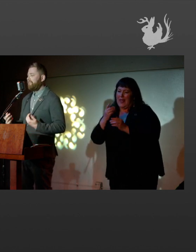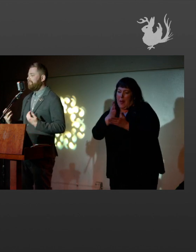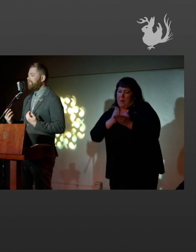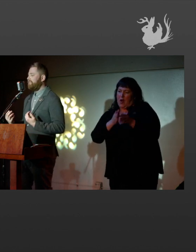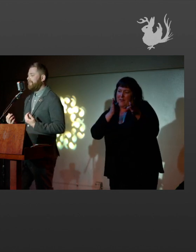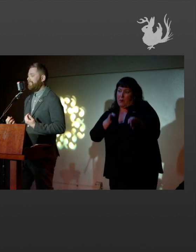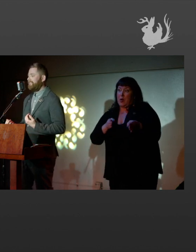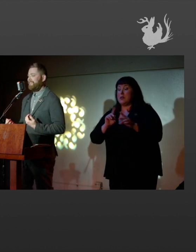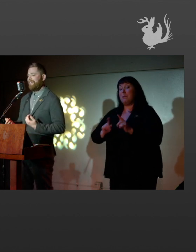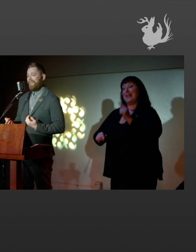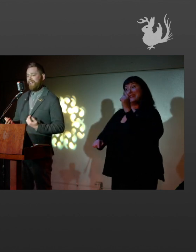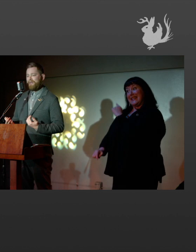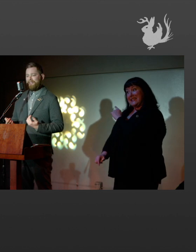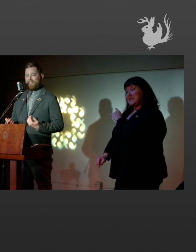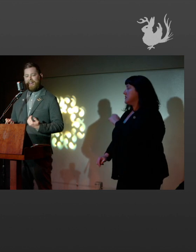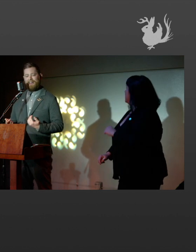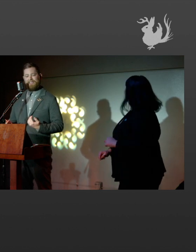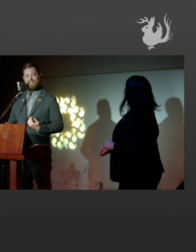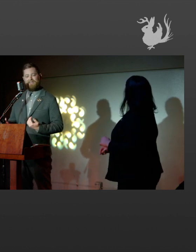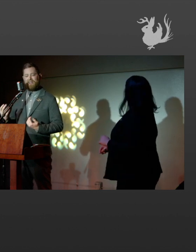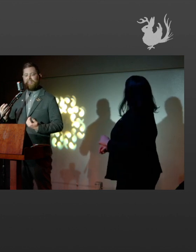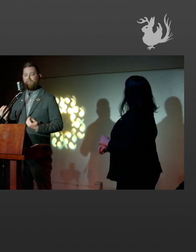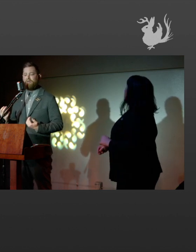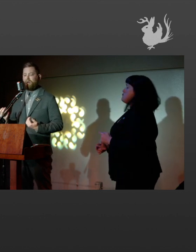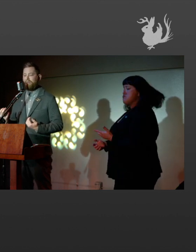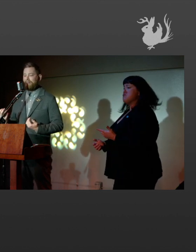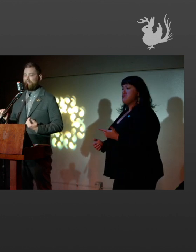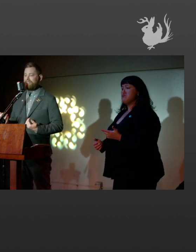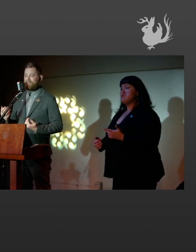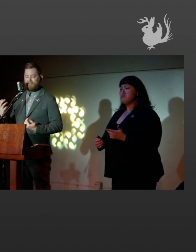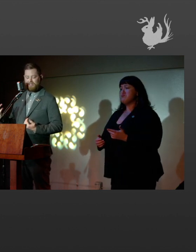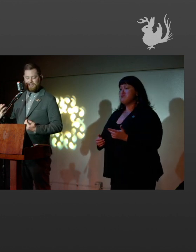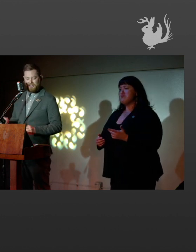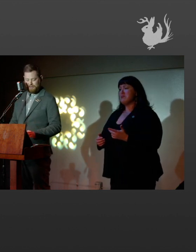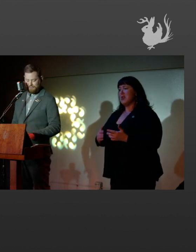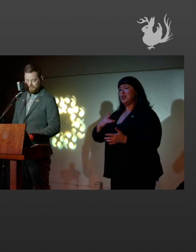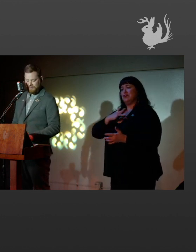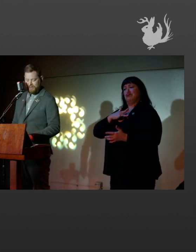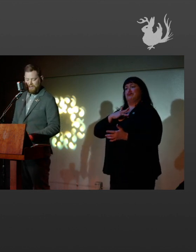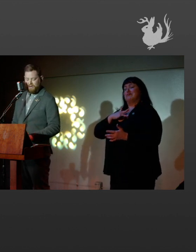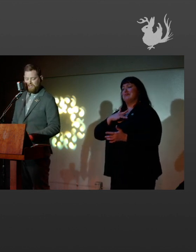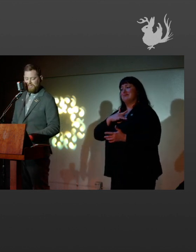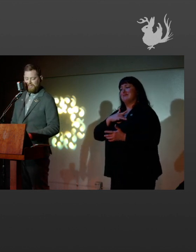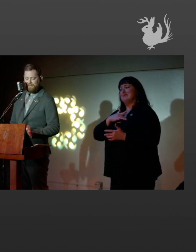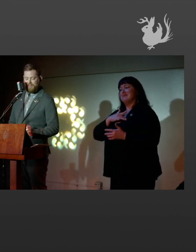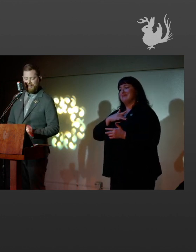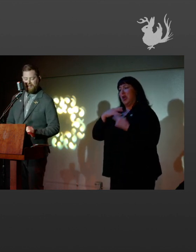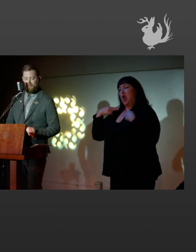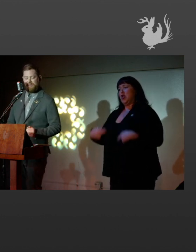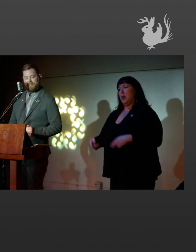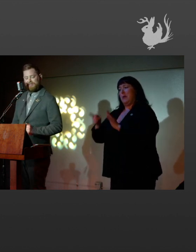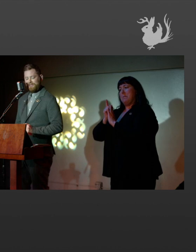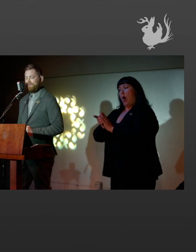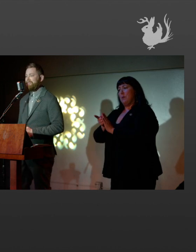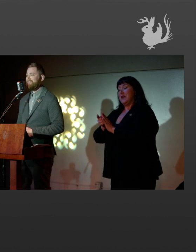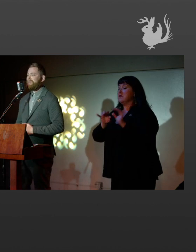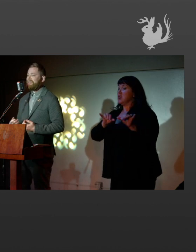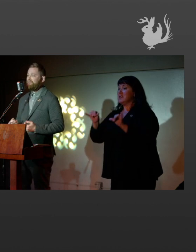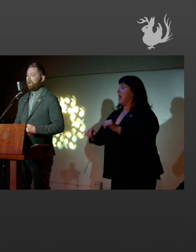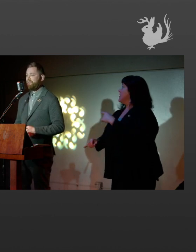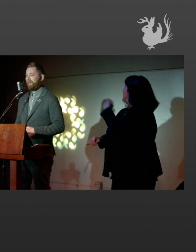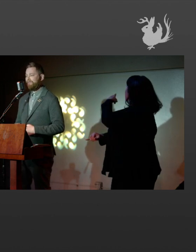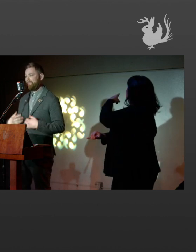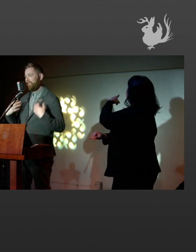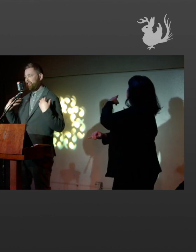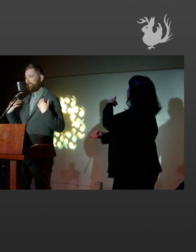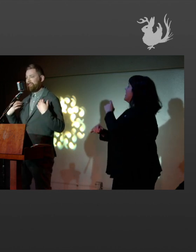Whereas we look at this one, and I'm kind of like, yeah, this is a very human moment. It's a very touching thing, which is the same feeling I get from this. It's a